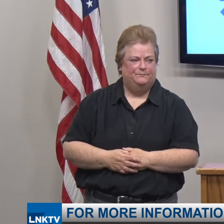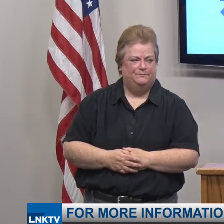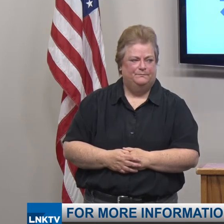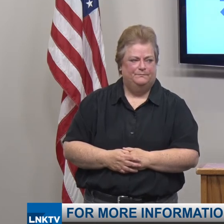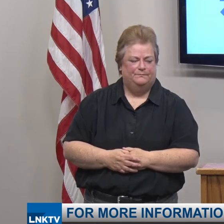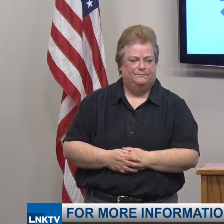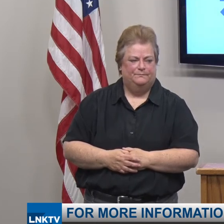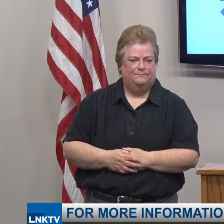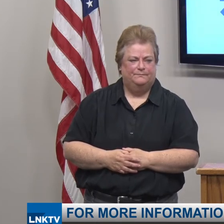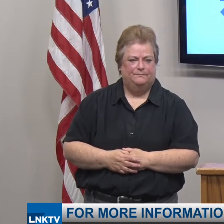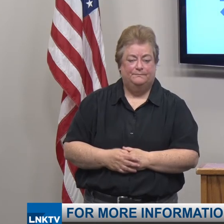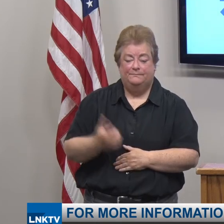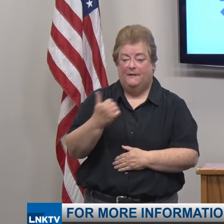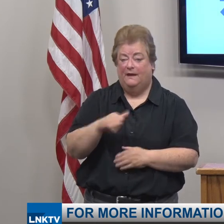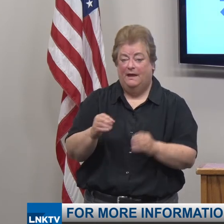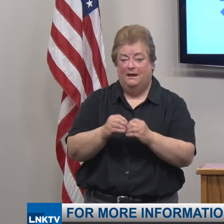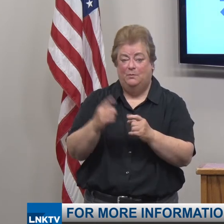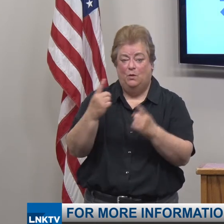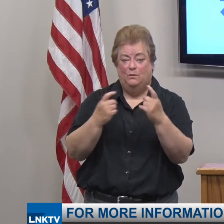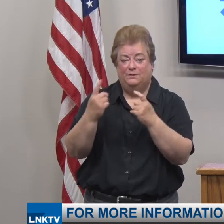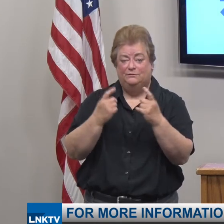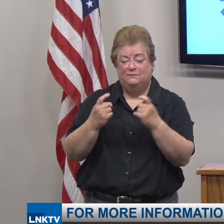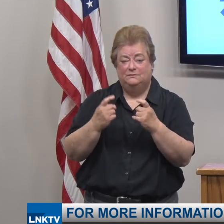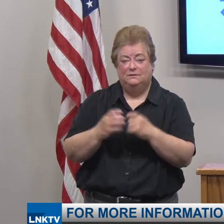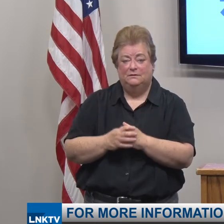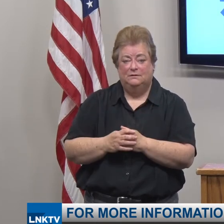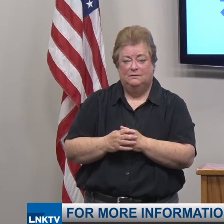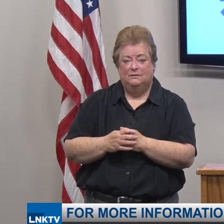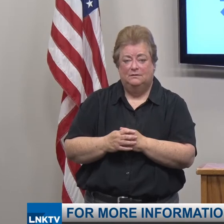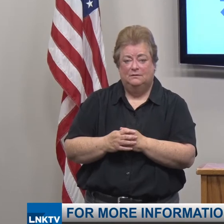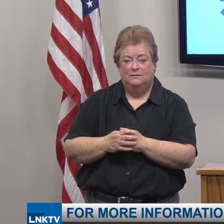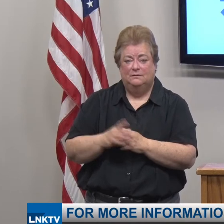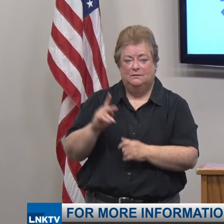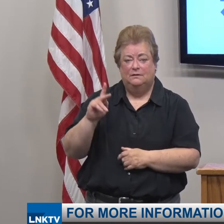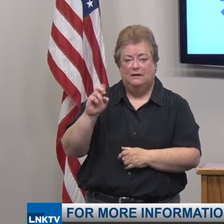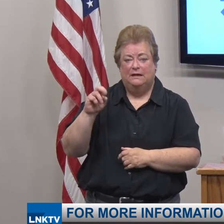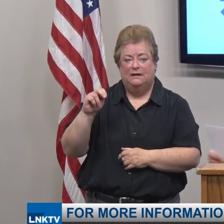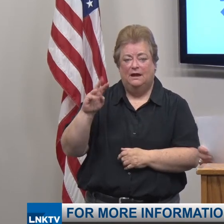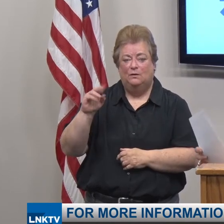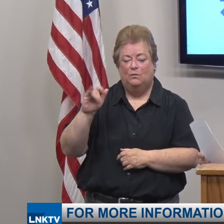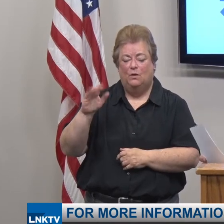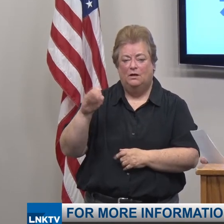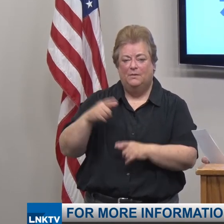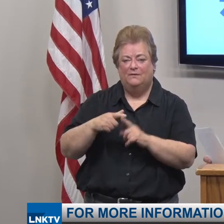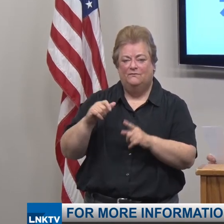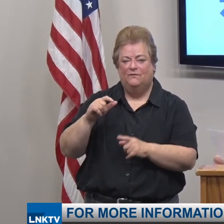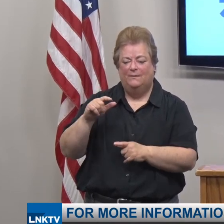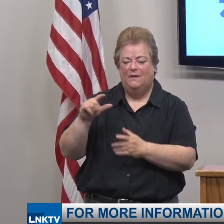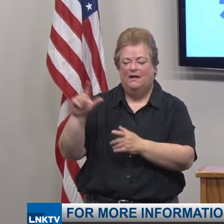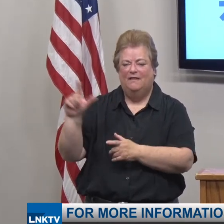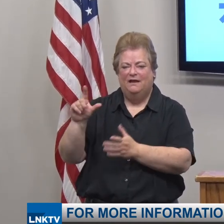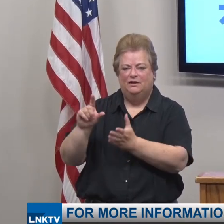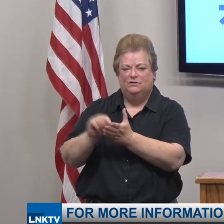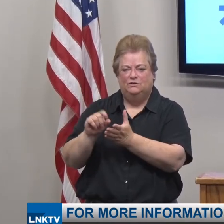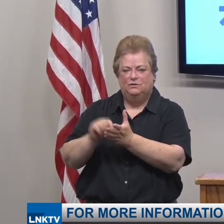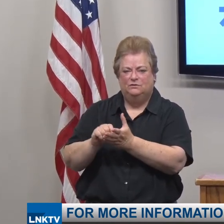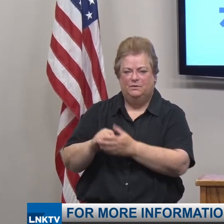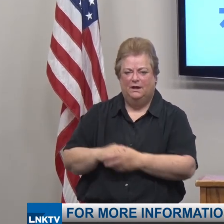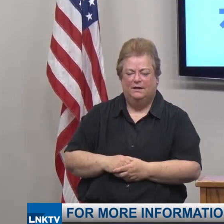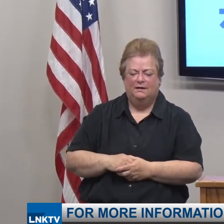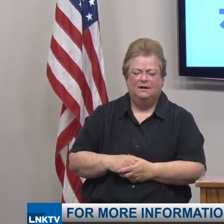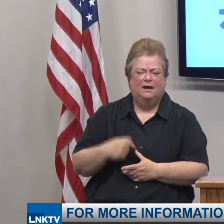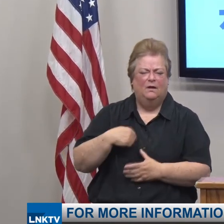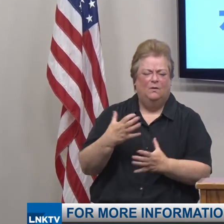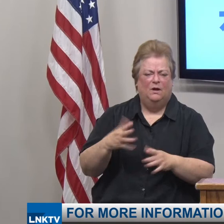Any other questions? Kent Walgamot from the Journal Star here. Just to